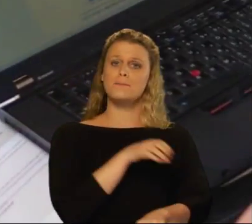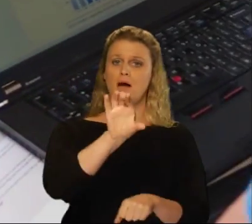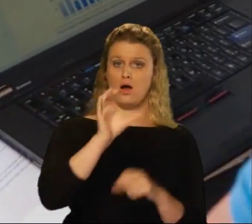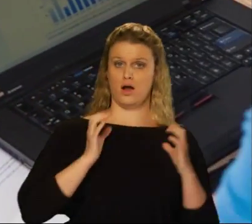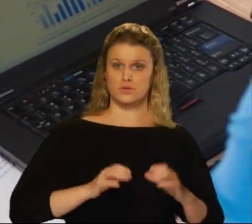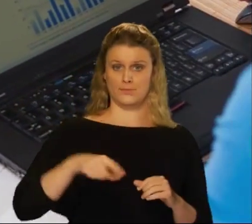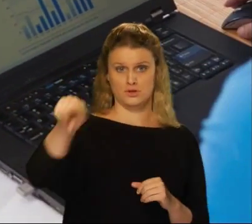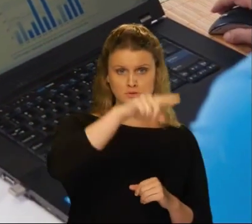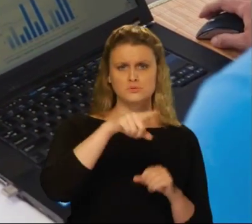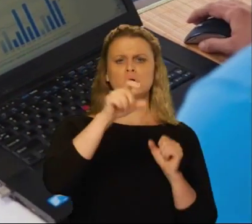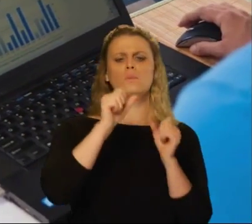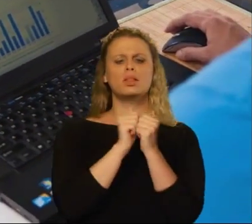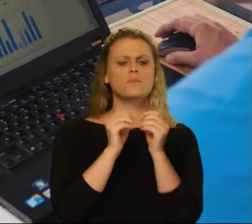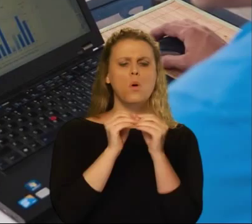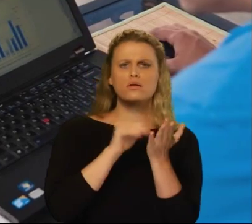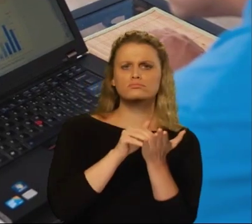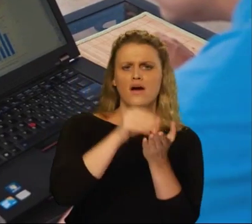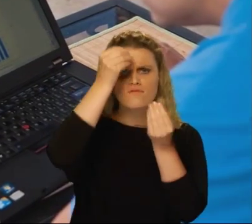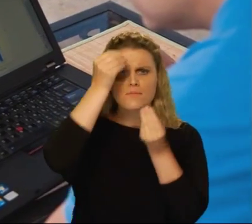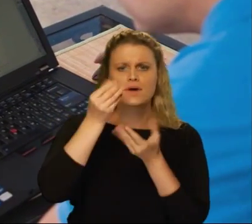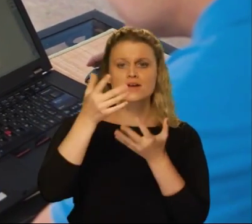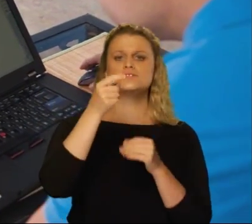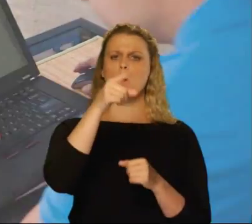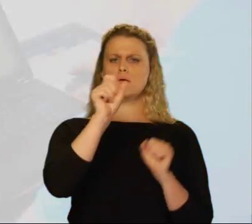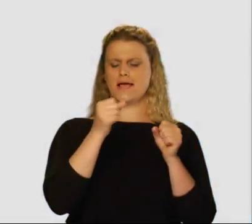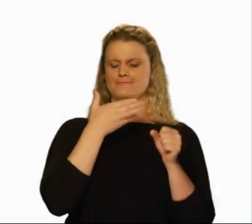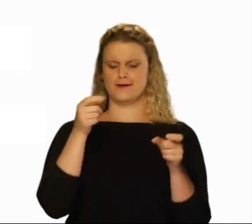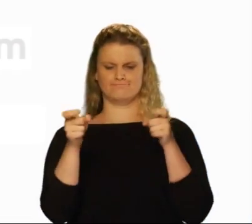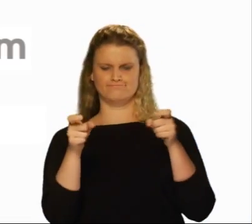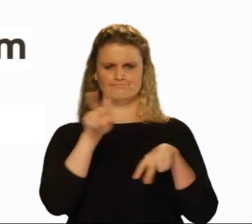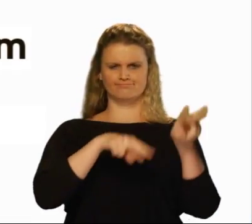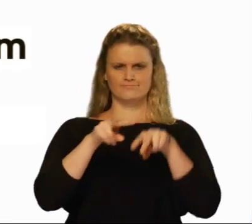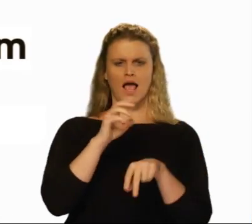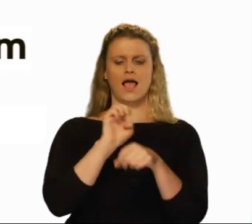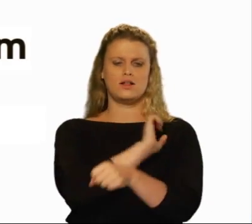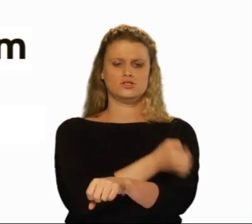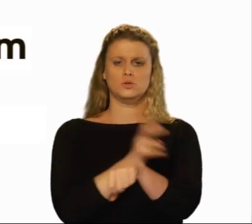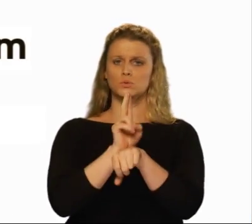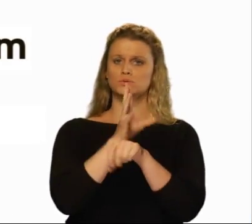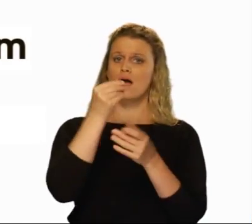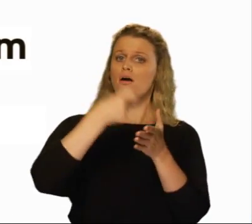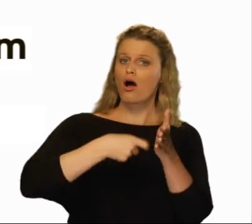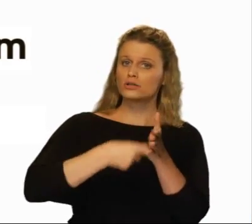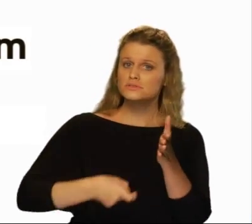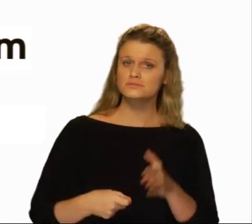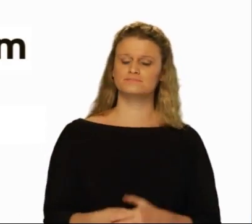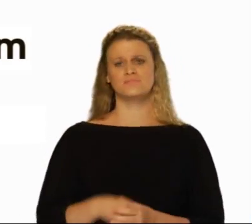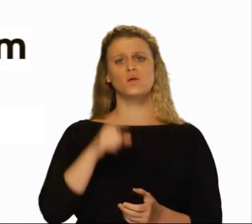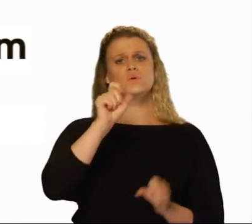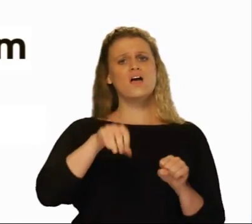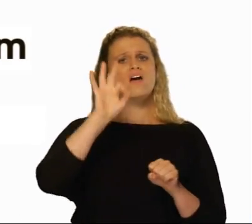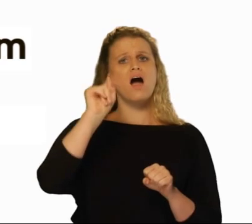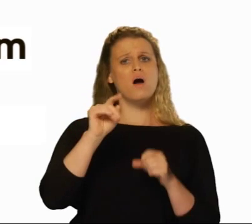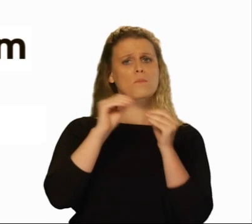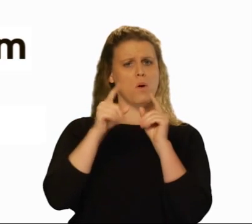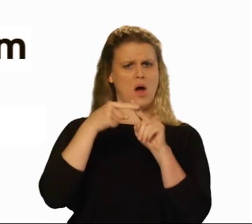to better manage their energy use and costs. You can find out more about this service online at SoCalGas